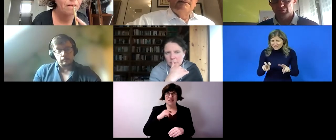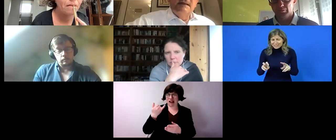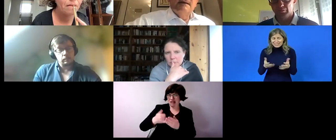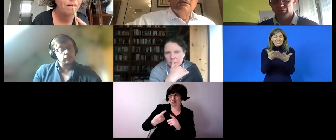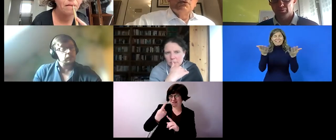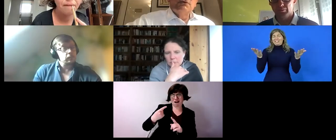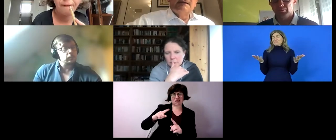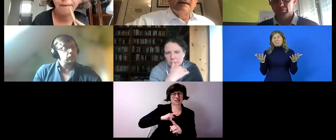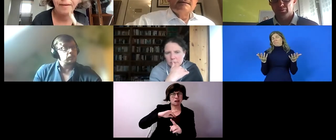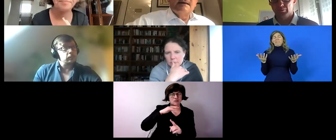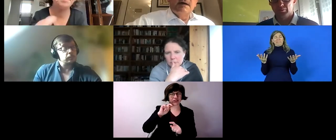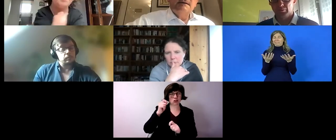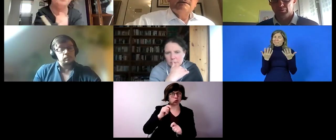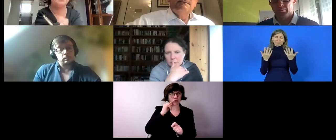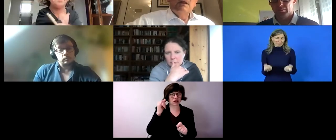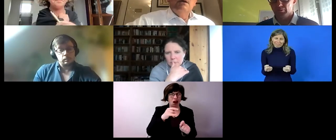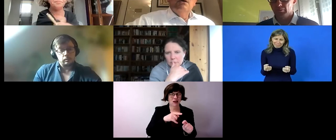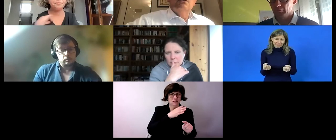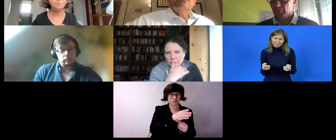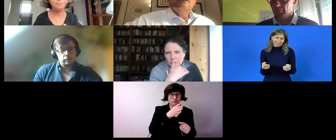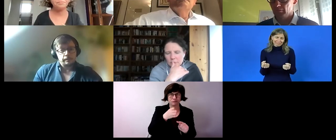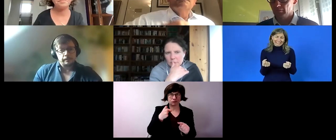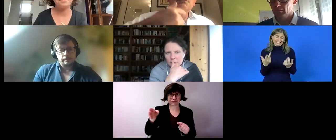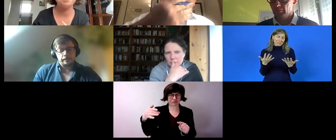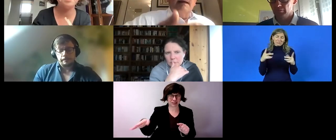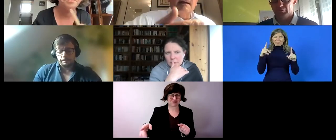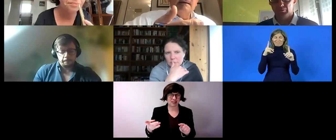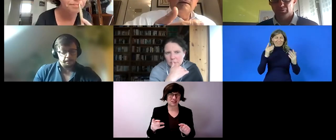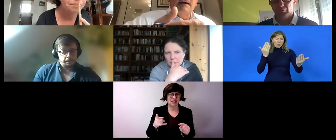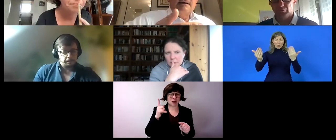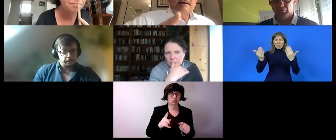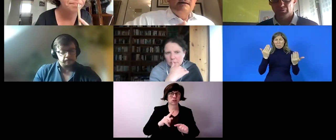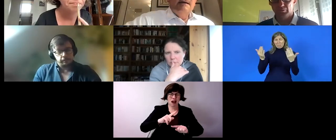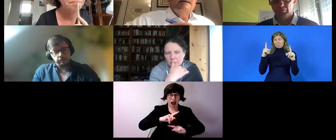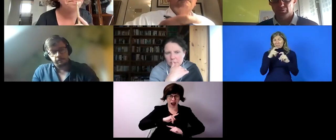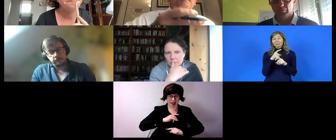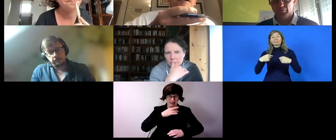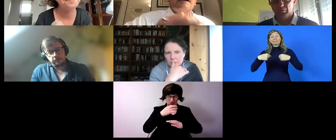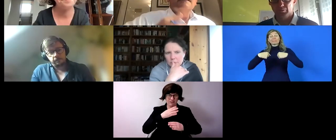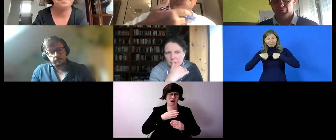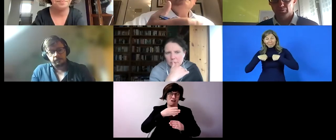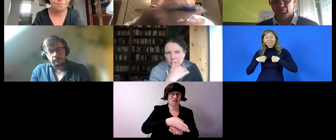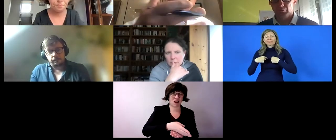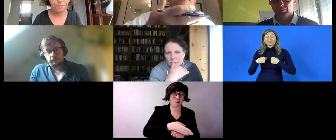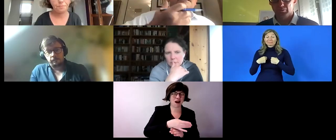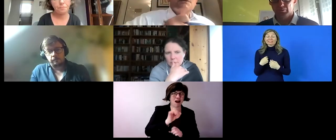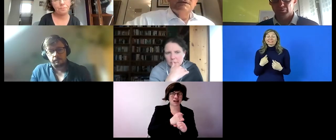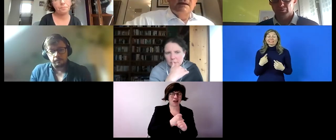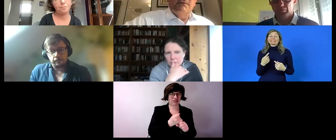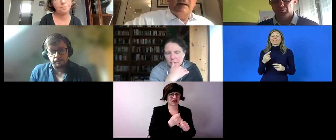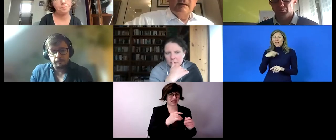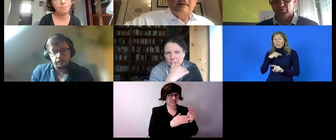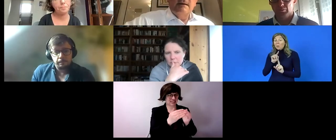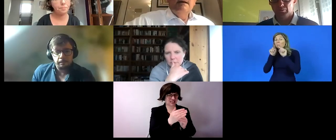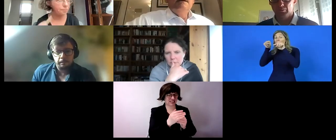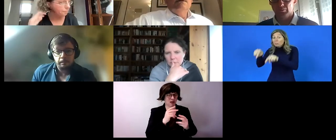very difficult to compare i have undertaken a lot of study trips myself and you have